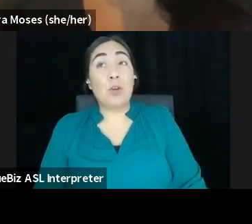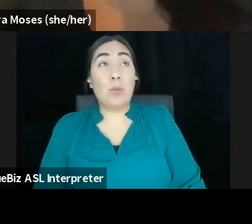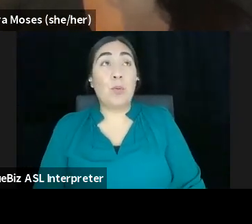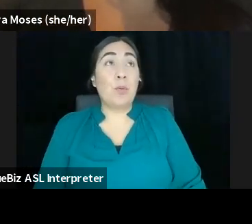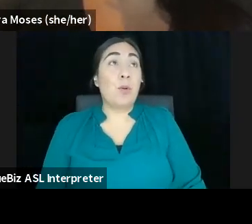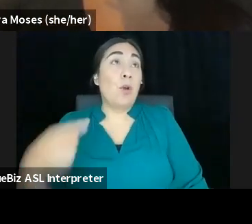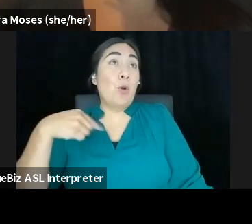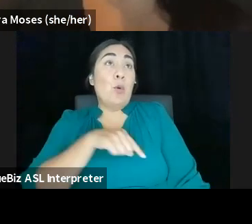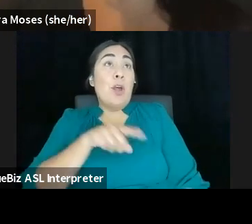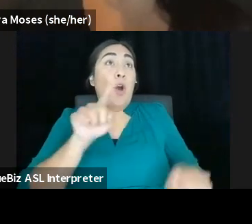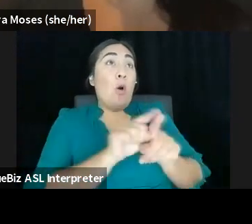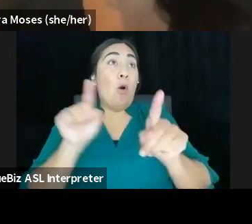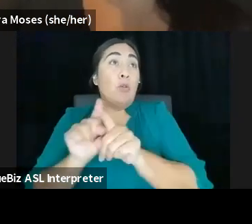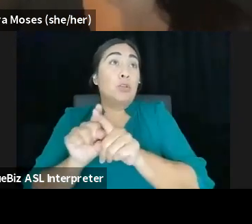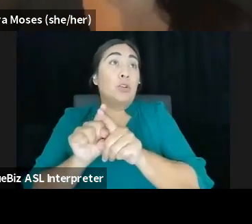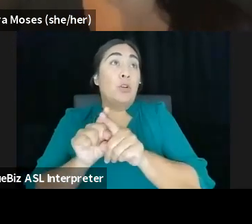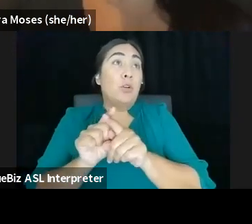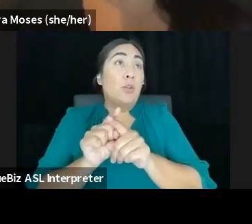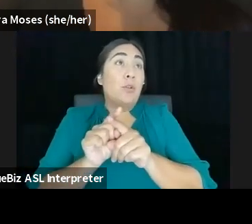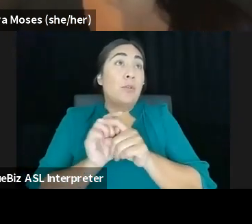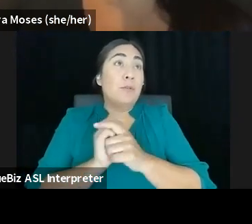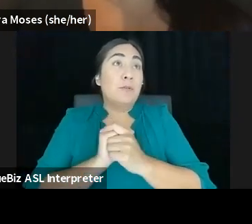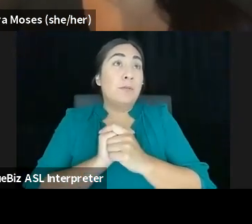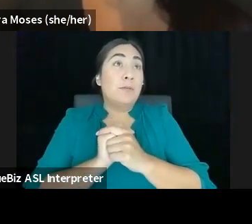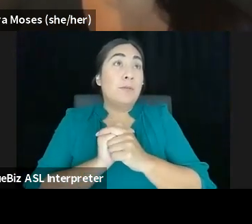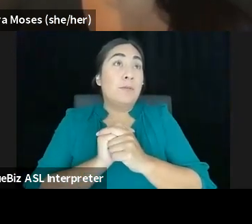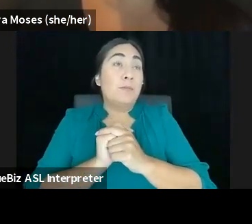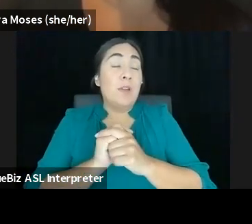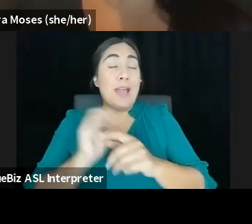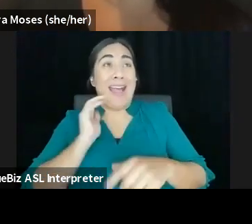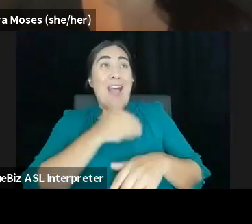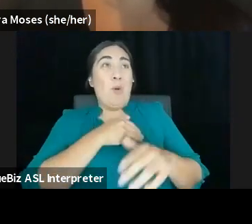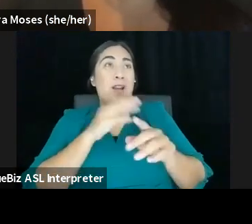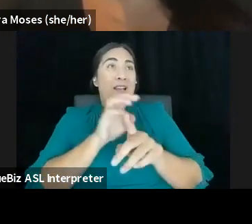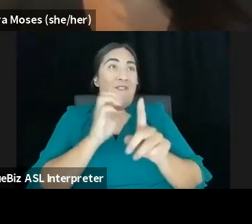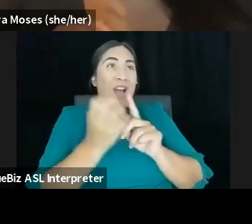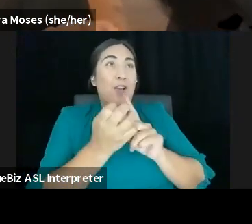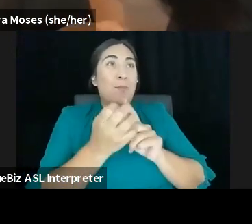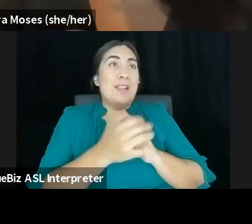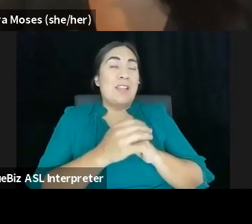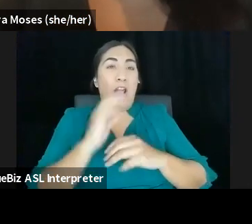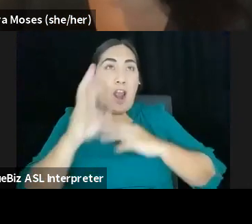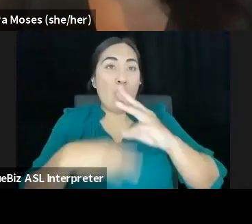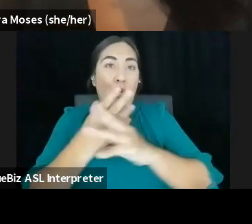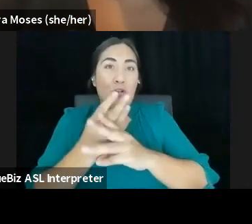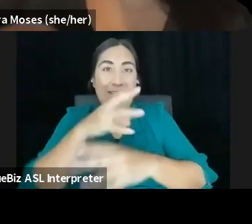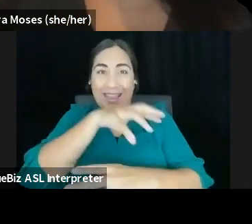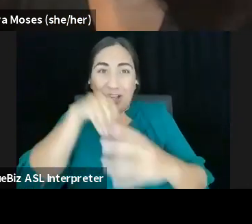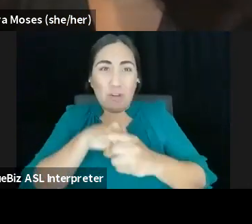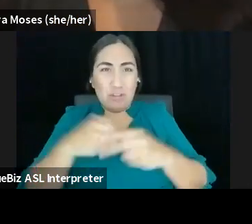the same thing. Because our, our environment and our, um, our world includes humans and includes us on